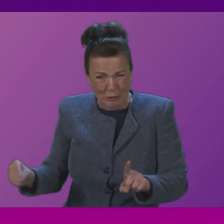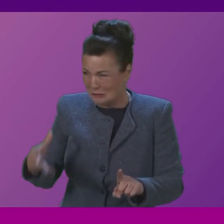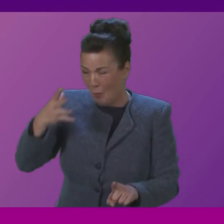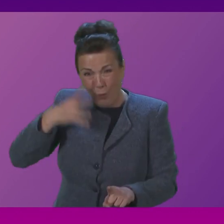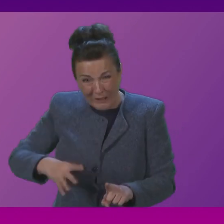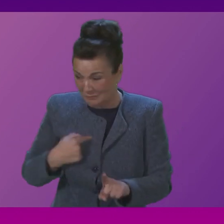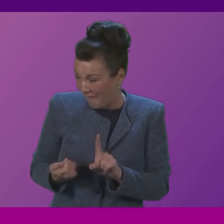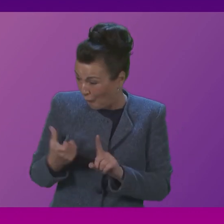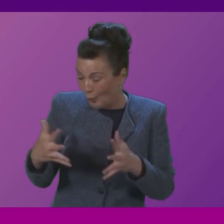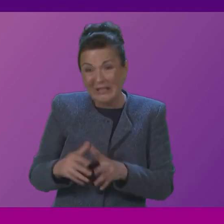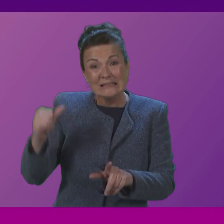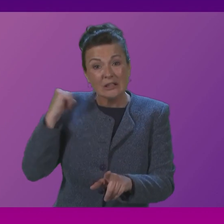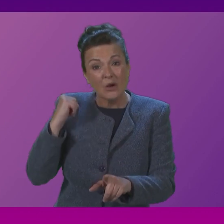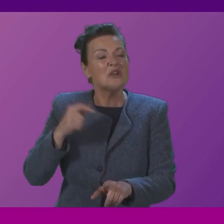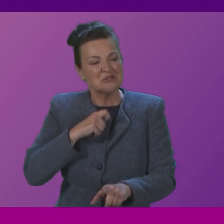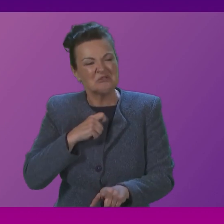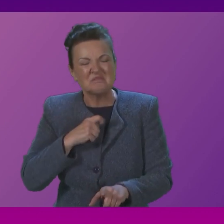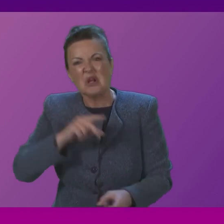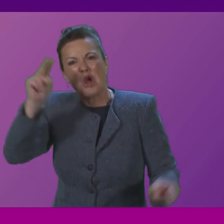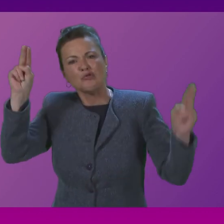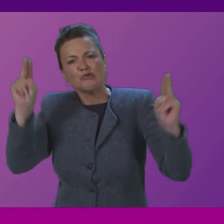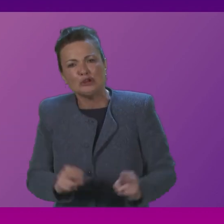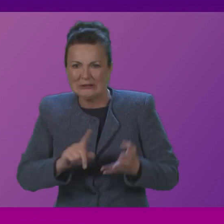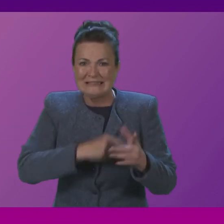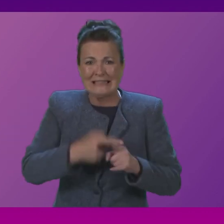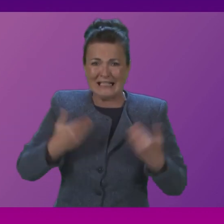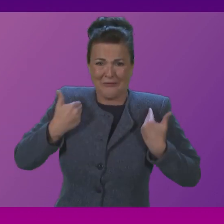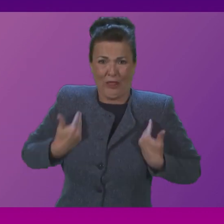invest more on any element of public services they need